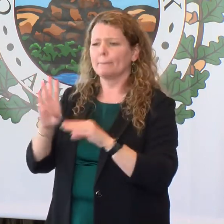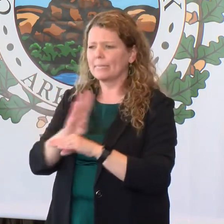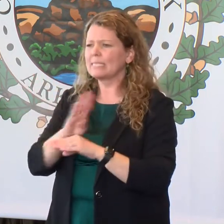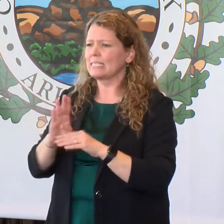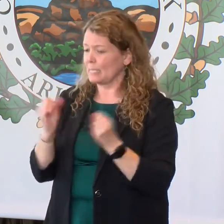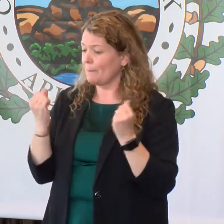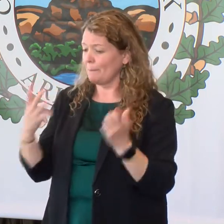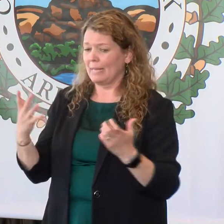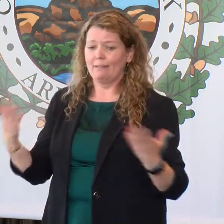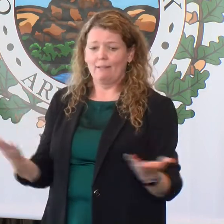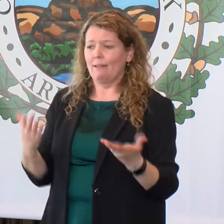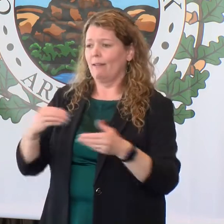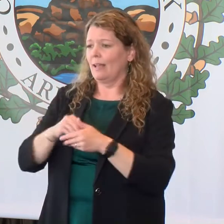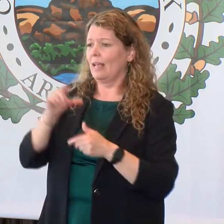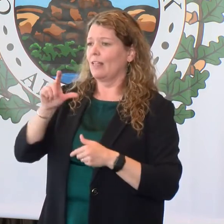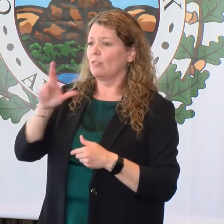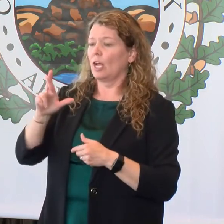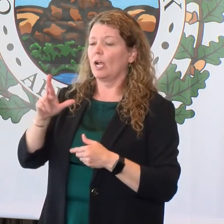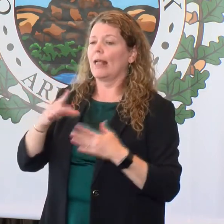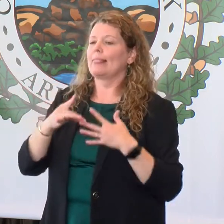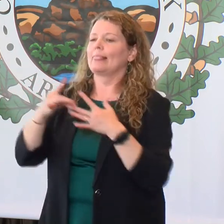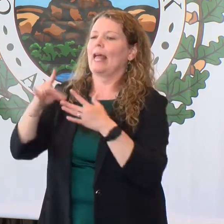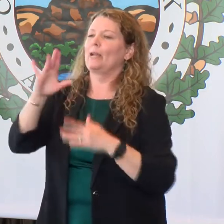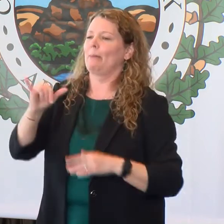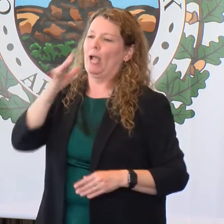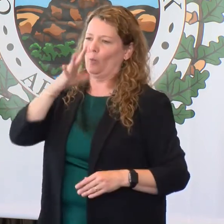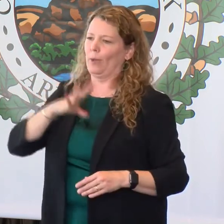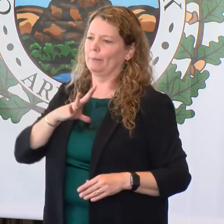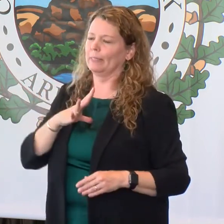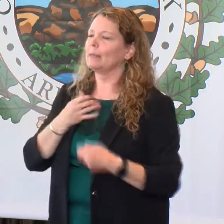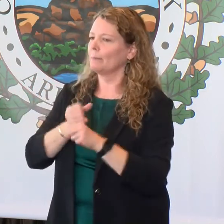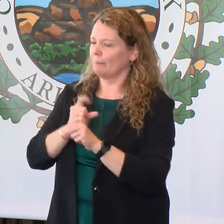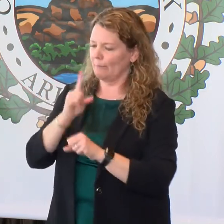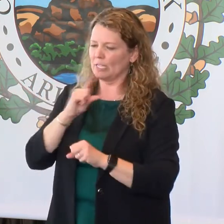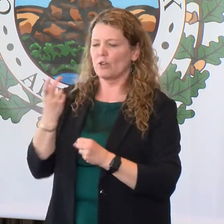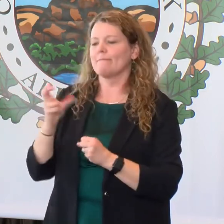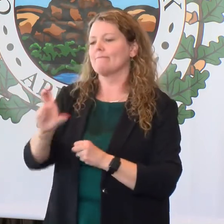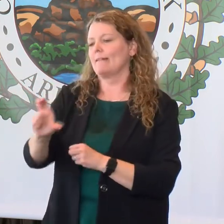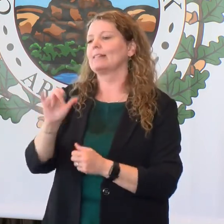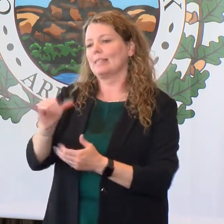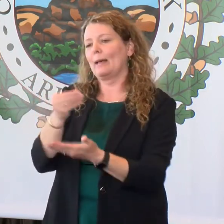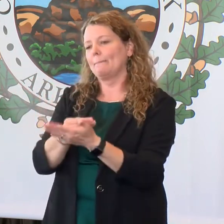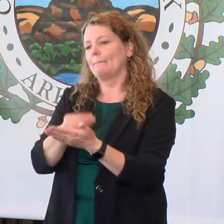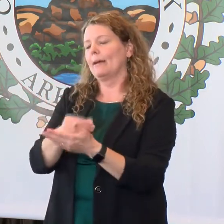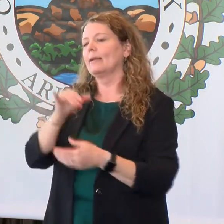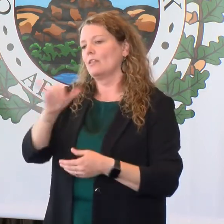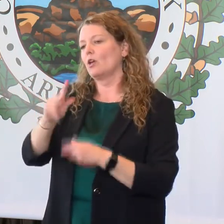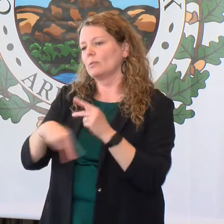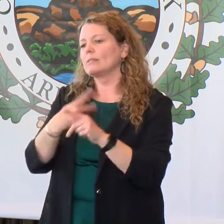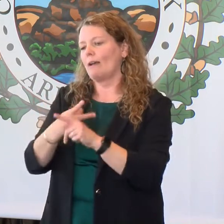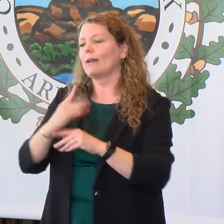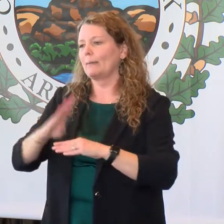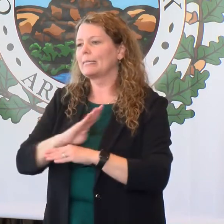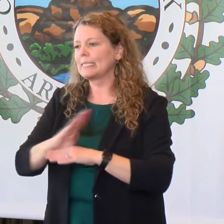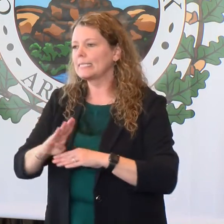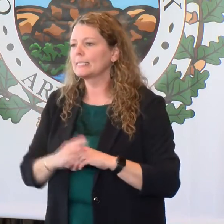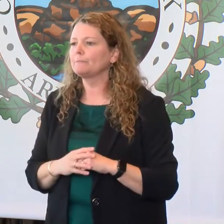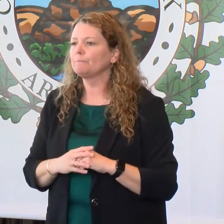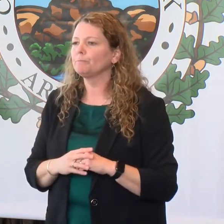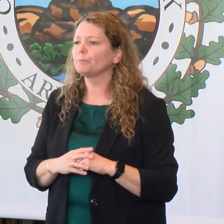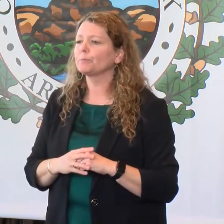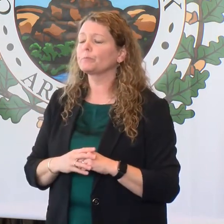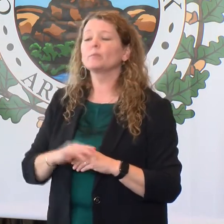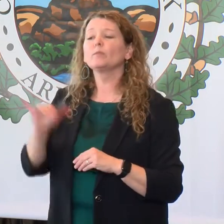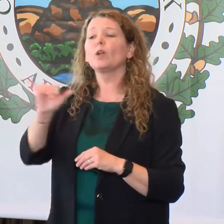many of which are women-led. And we need to make that investment in these private providers. We also, of course,